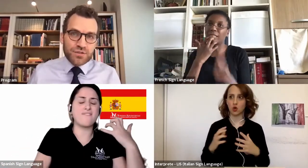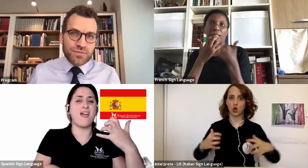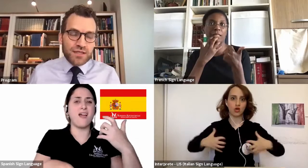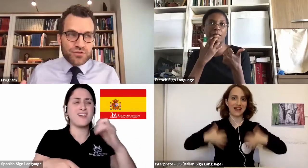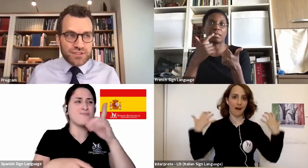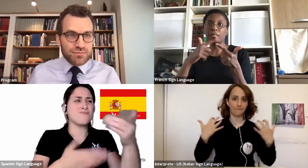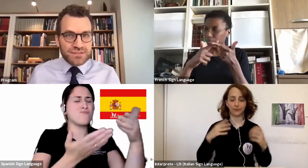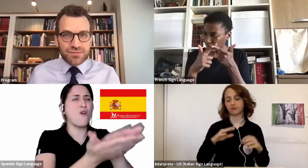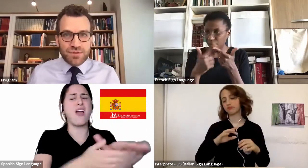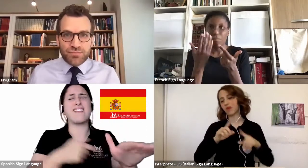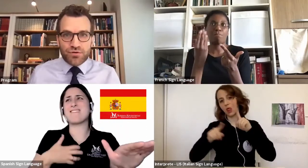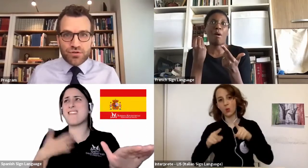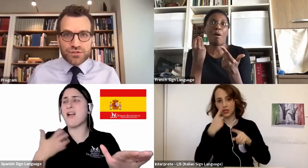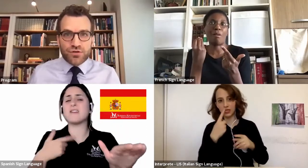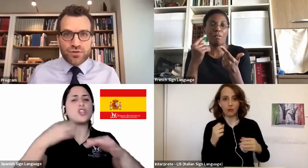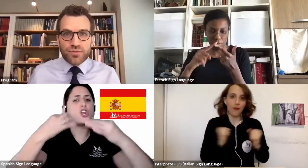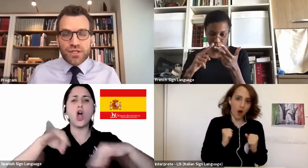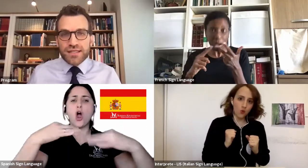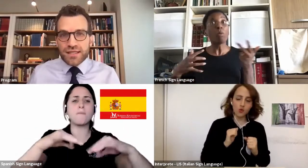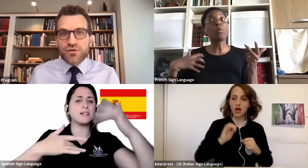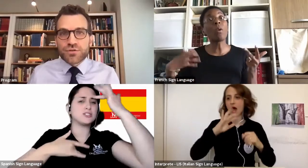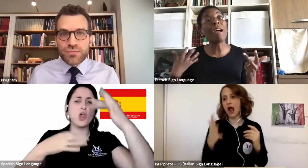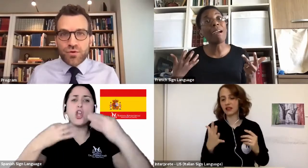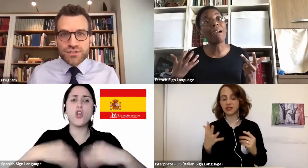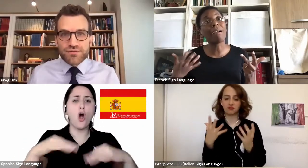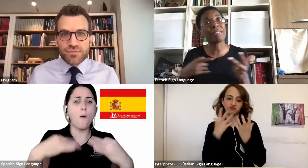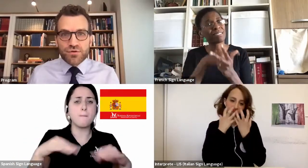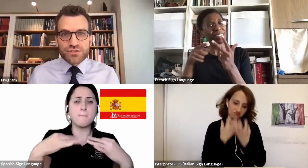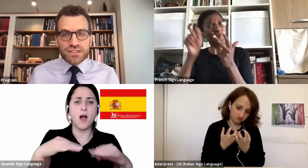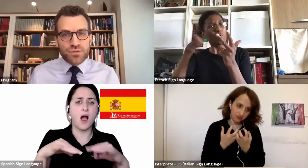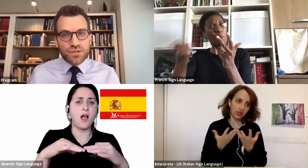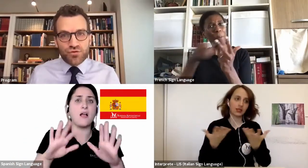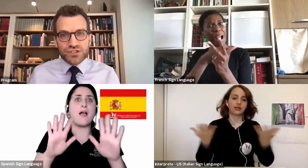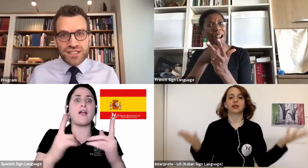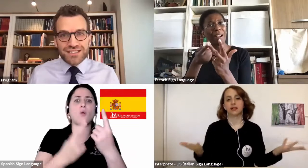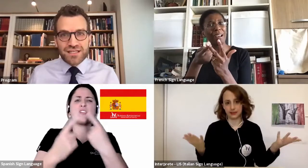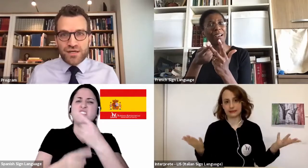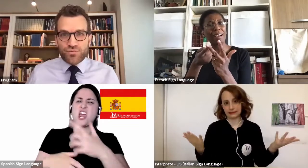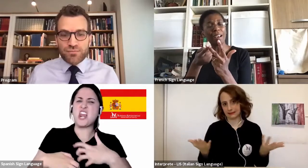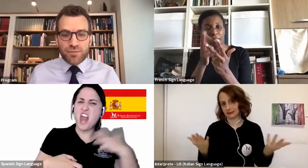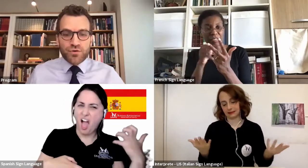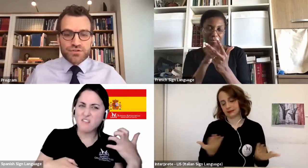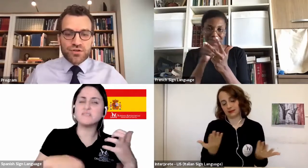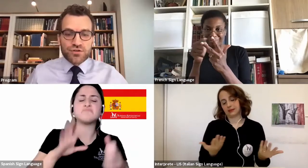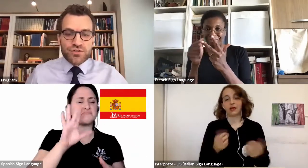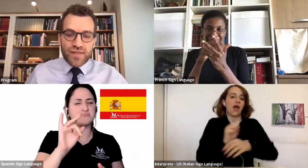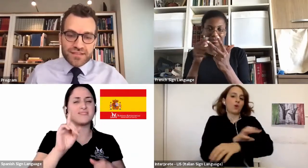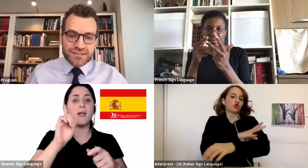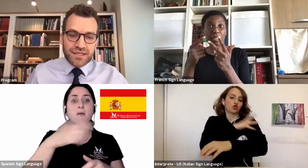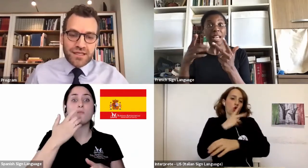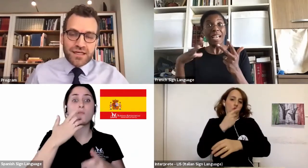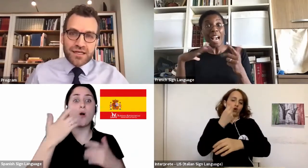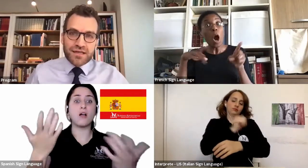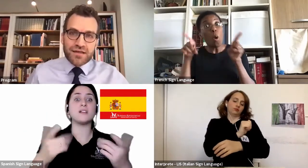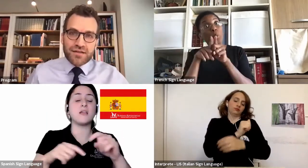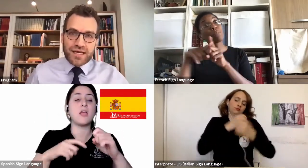which may to some seem a bit paradoxical, but like they can also be positive emotions that one appreciates, remembers the good things